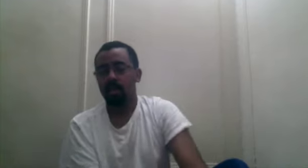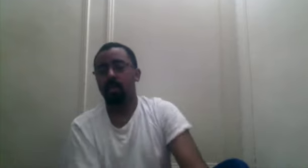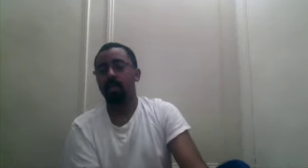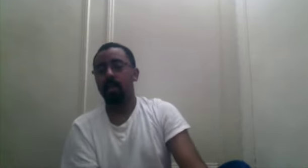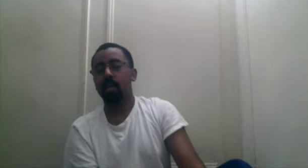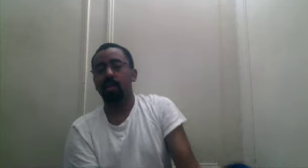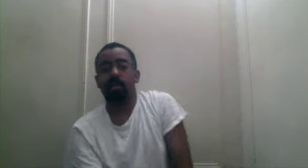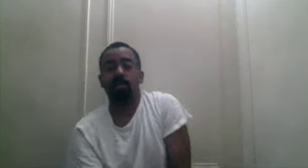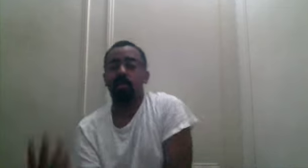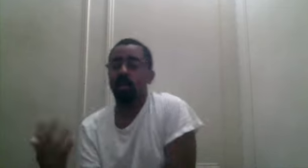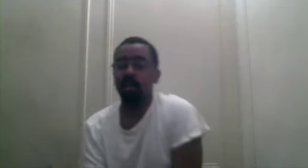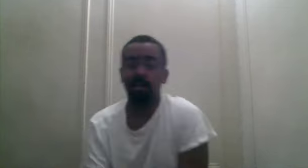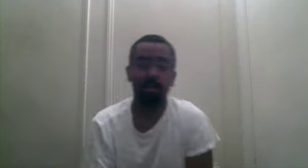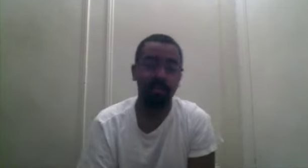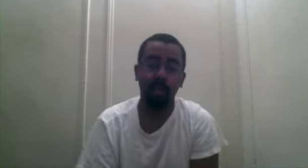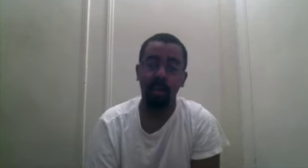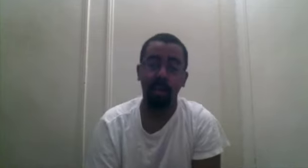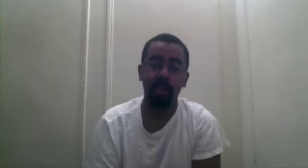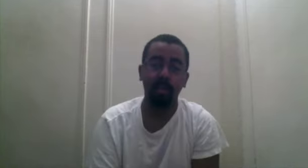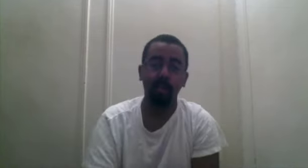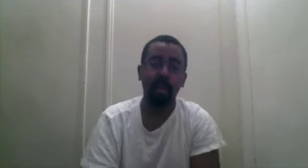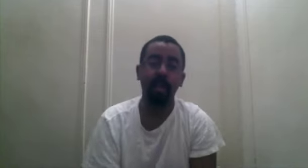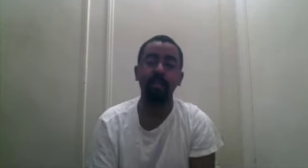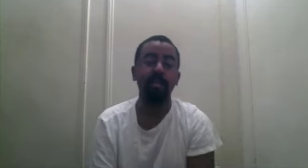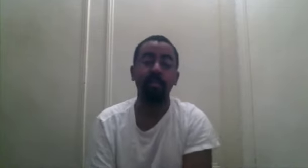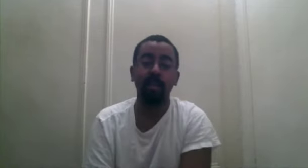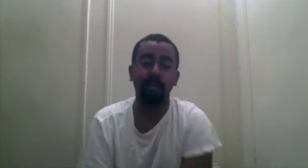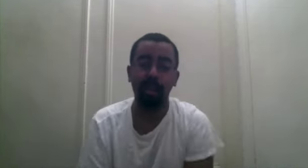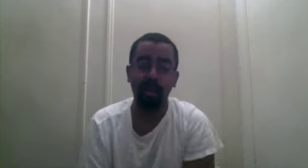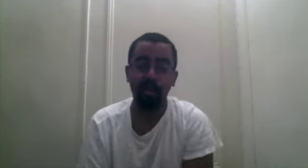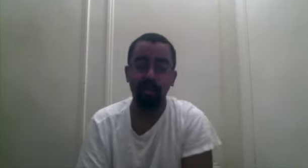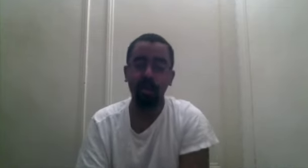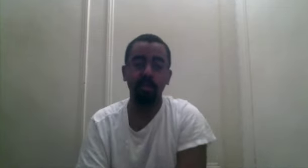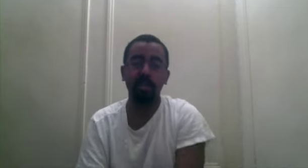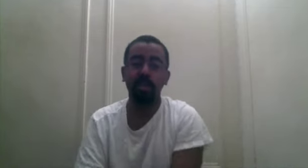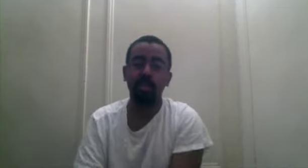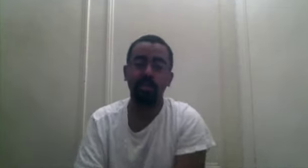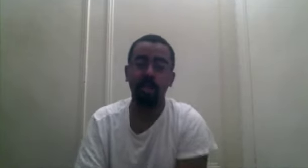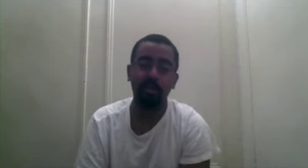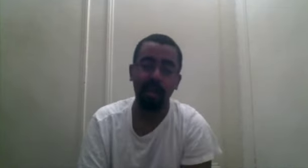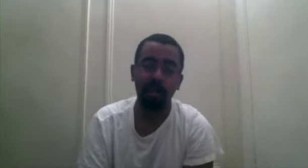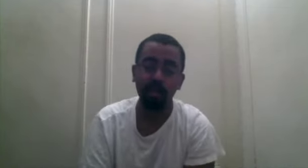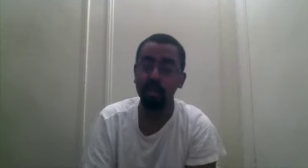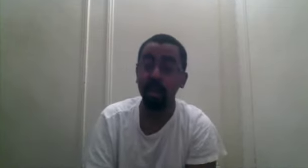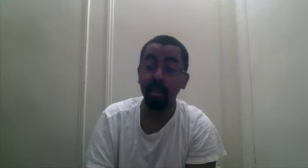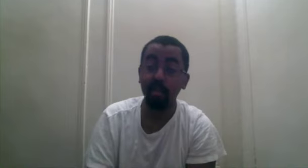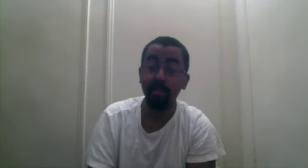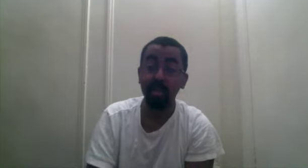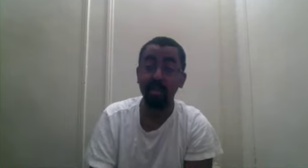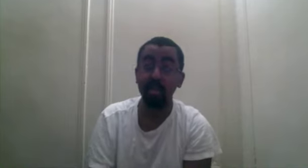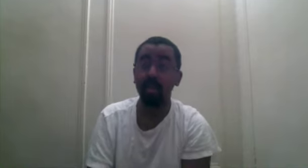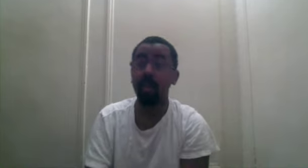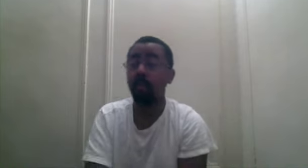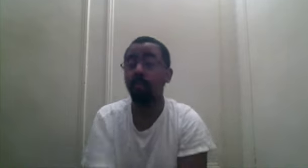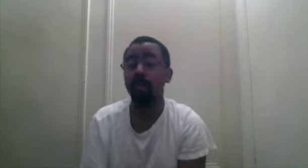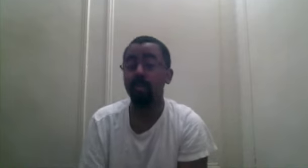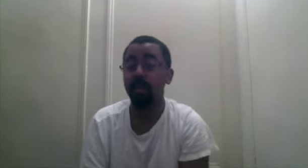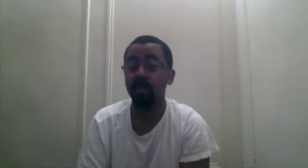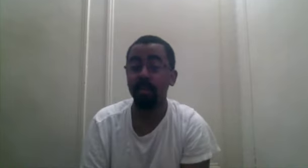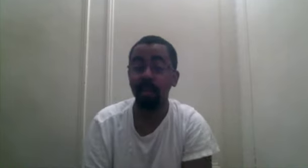I guess, I guess, hey, Oda has something in mind. Oda always has something in mind, but we're taking it pretty slow and I'm hoping that we speed up the